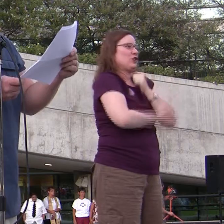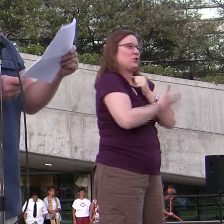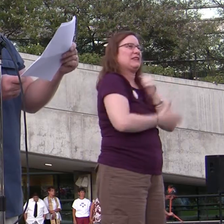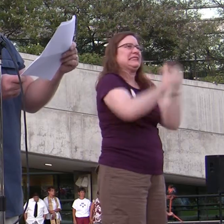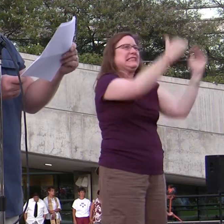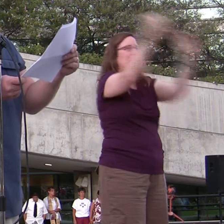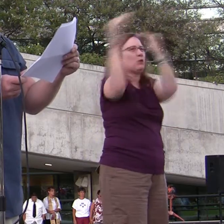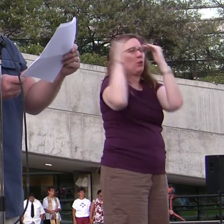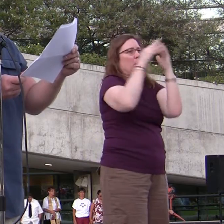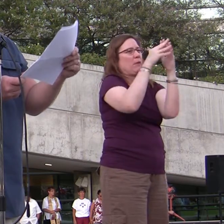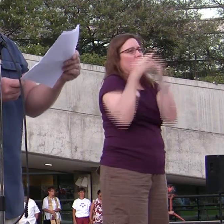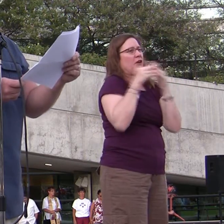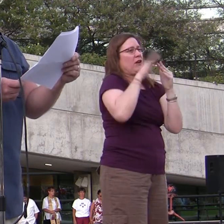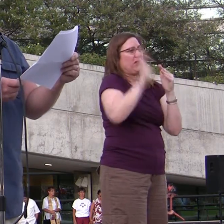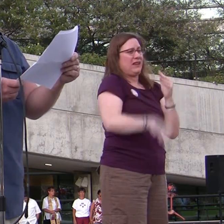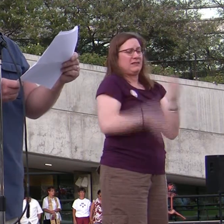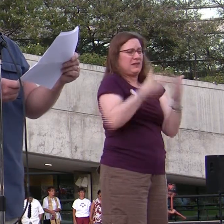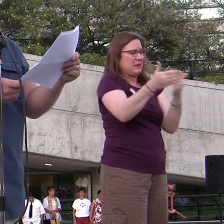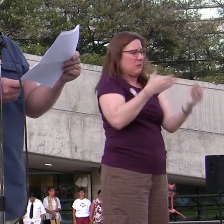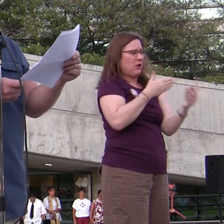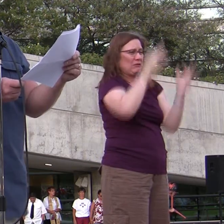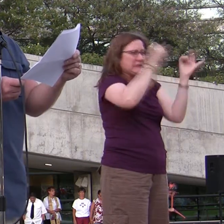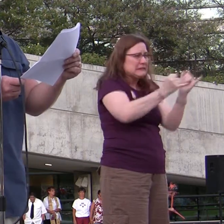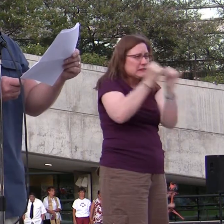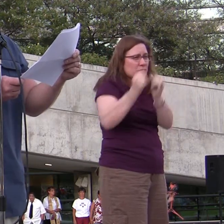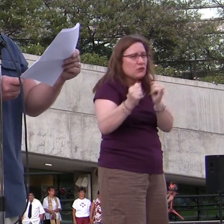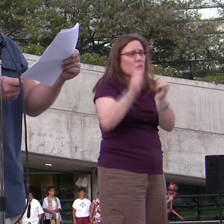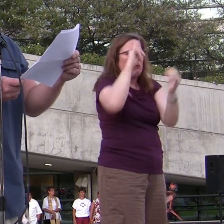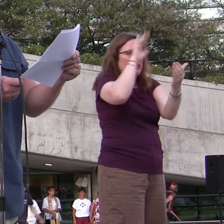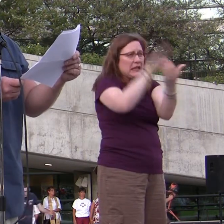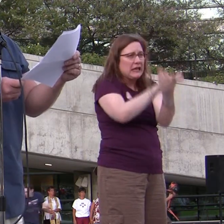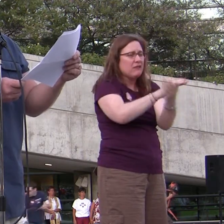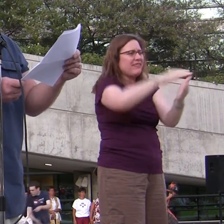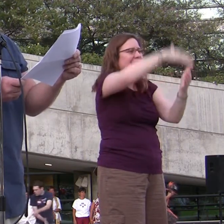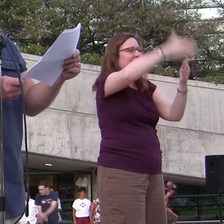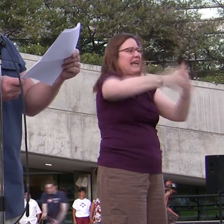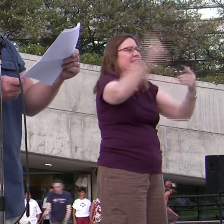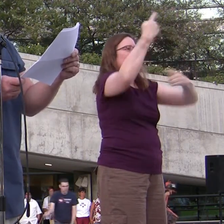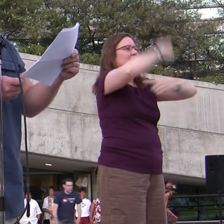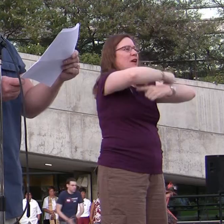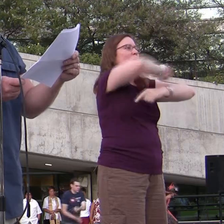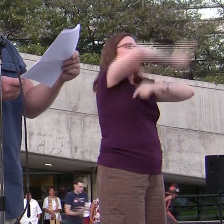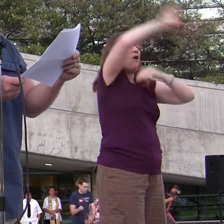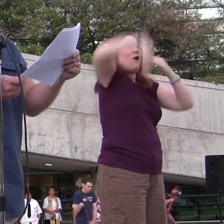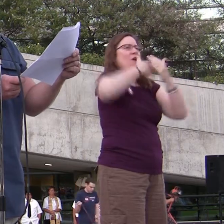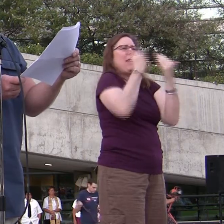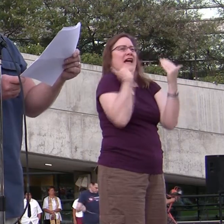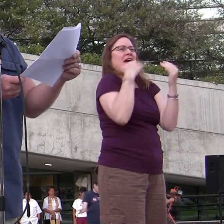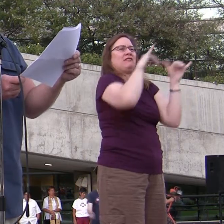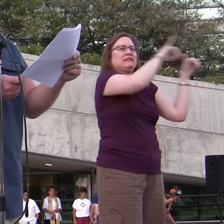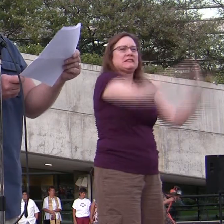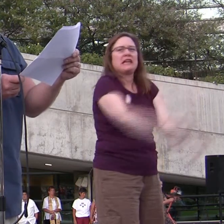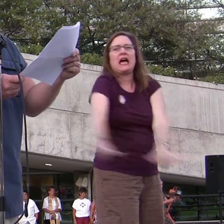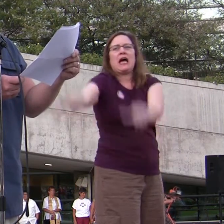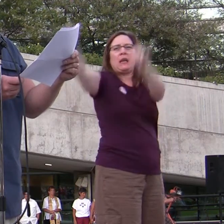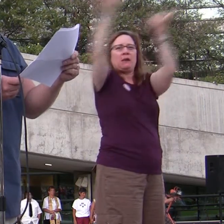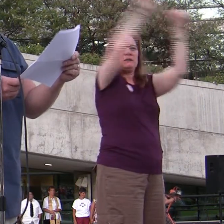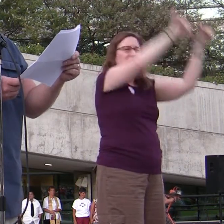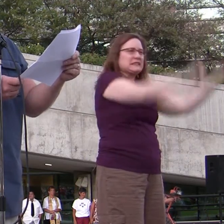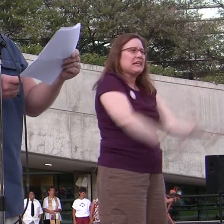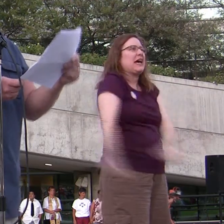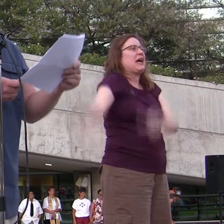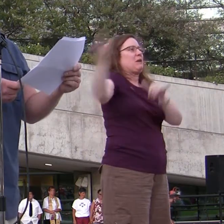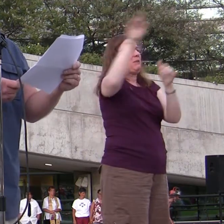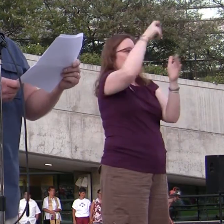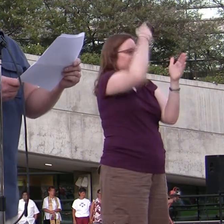An America where, despite what we individually choose to believe, at the end of the day, we all have the same rights, the same privileges, tax